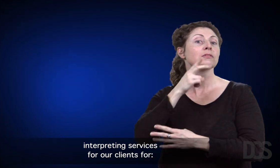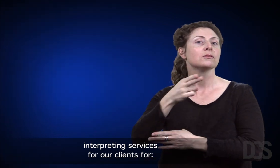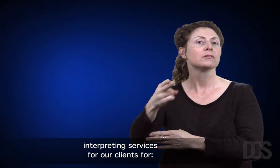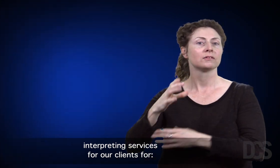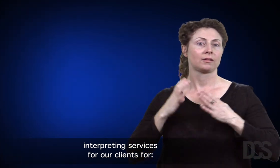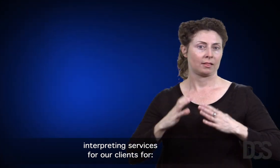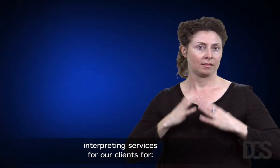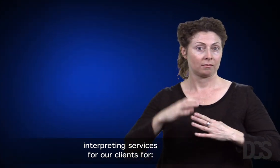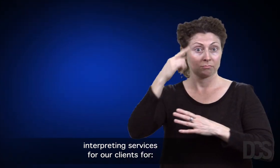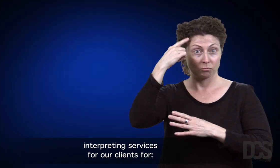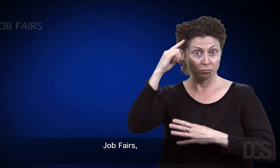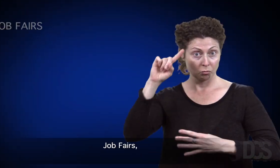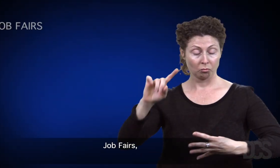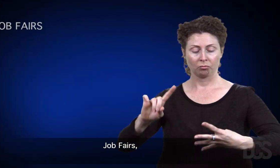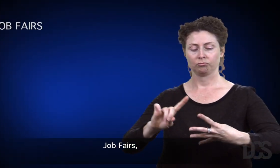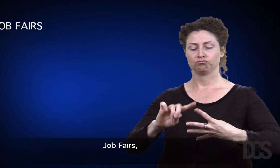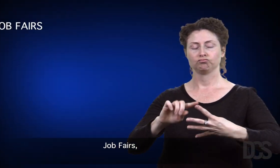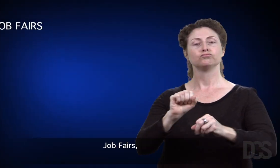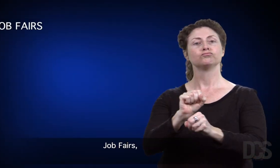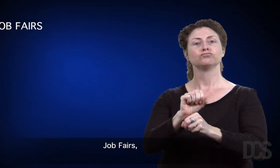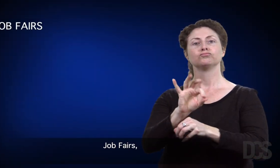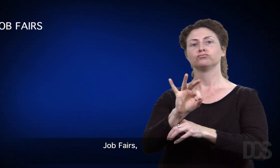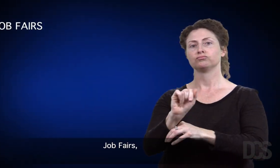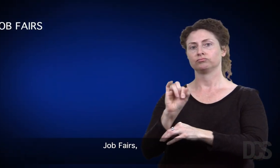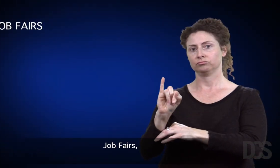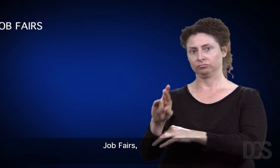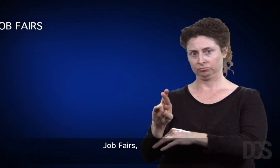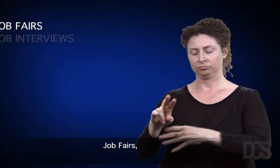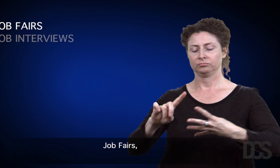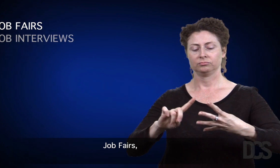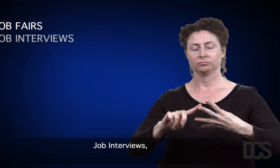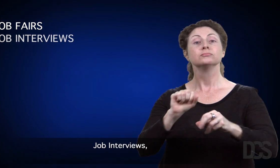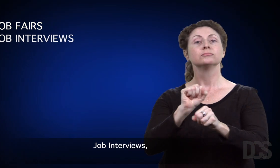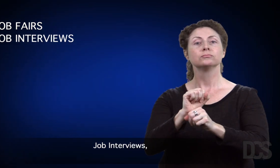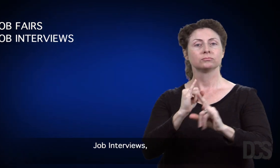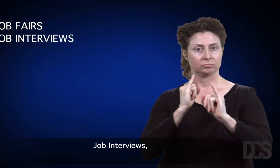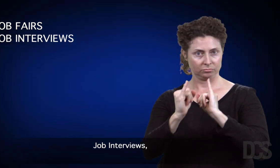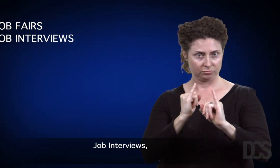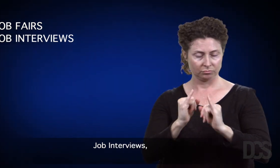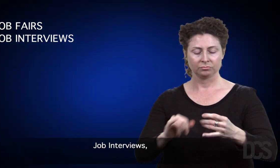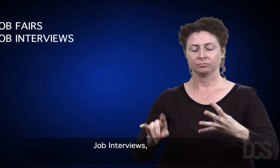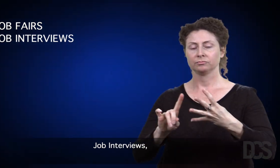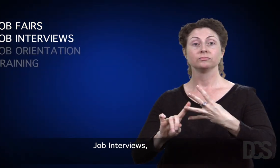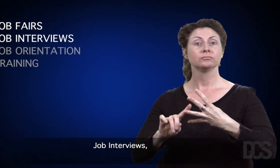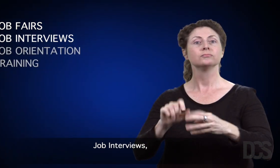clients for job fairs, job interviews, job